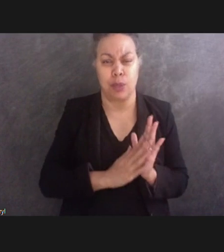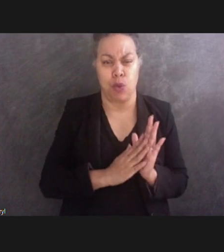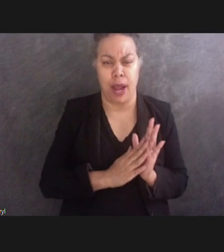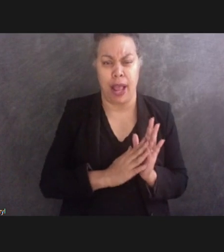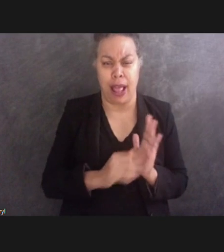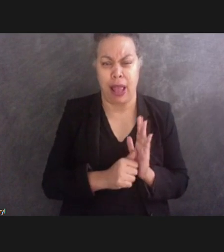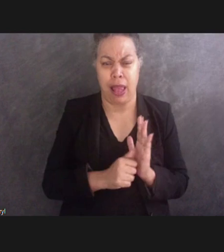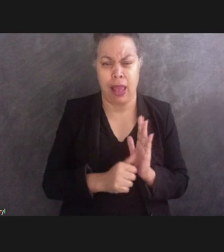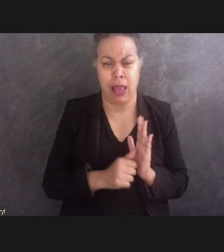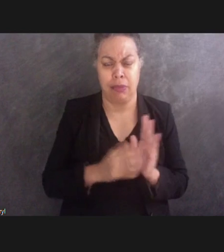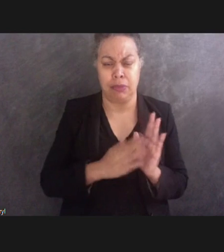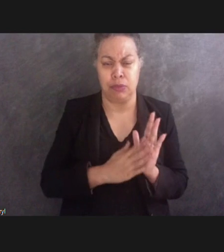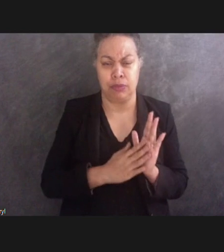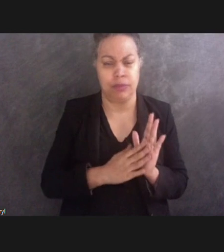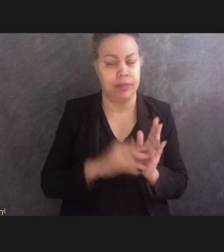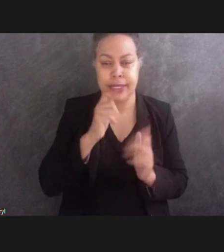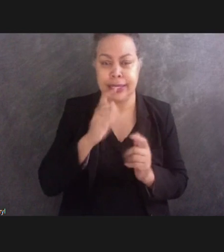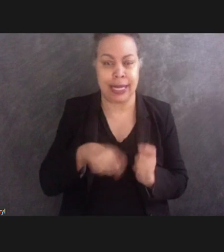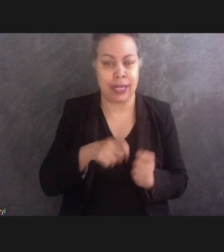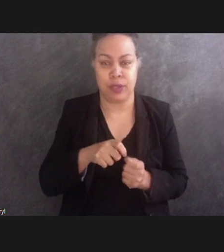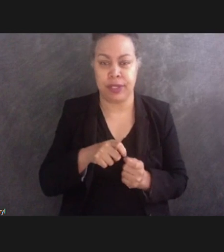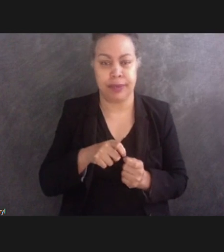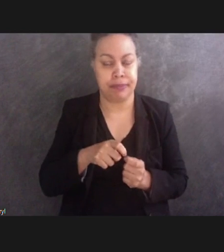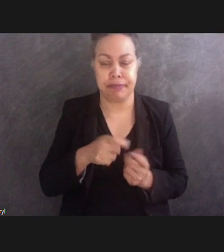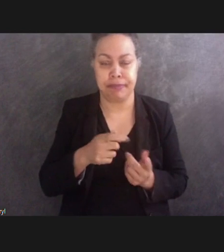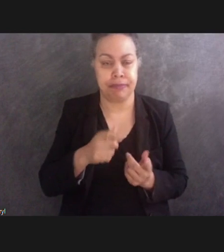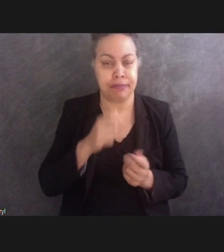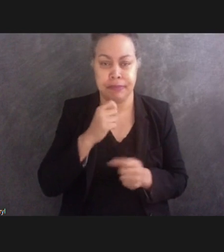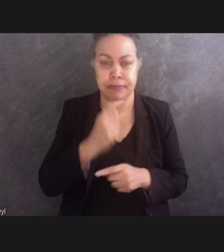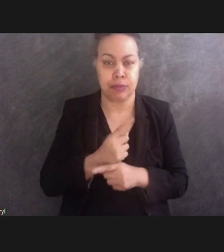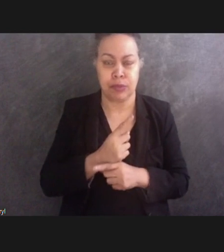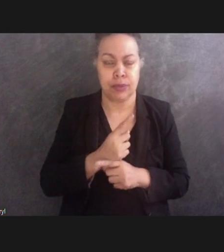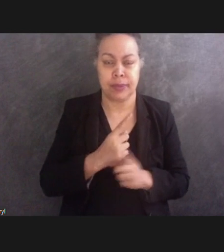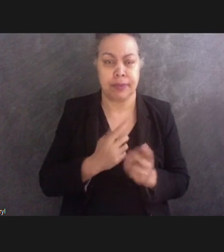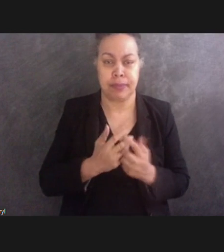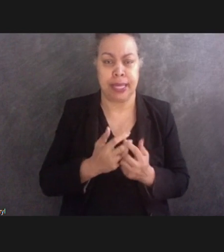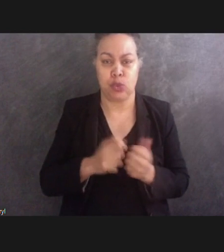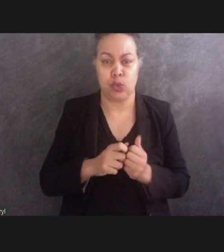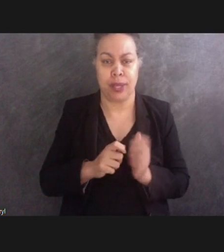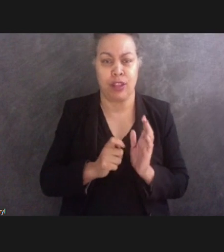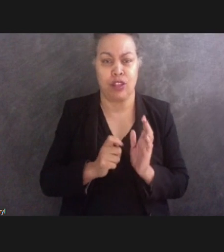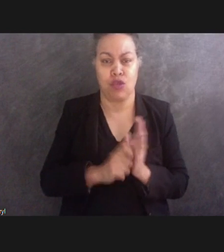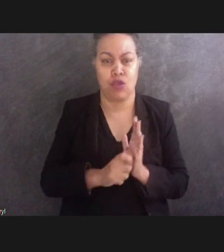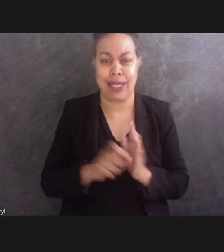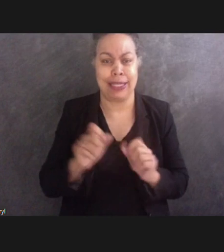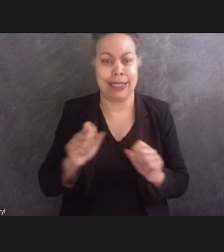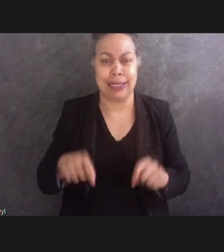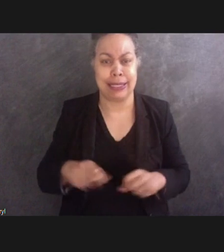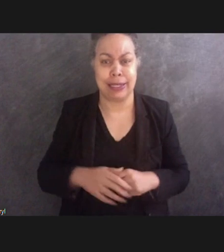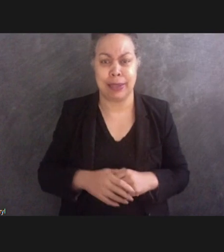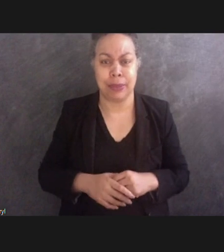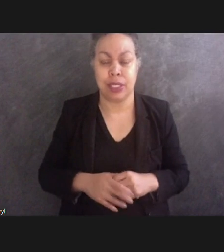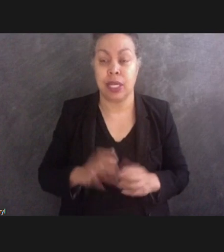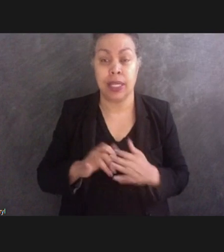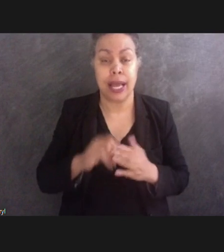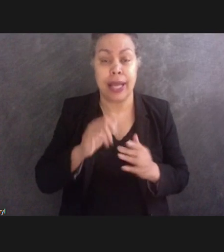is not accurate representation of that writing system because it is of inconsistencies in size and spacing.